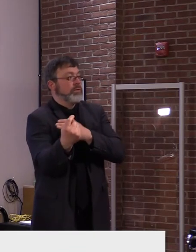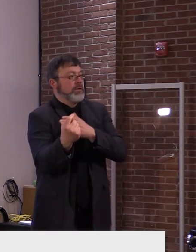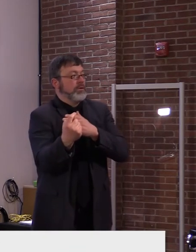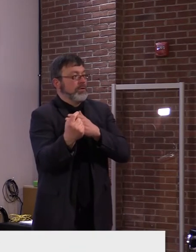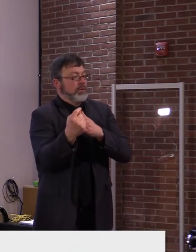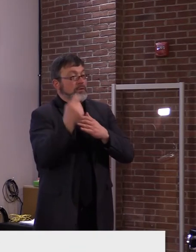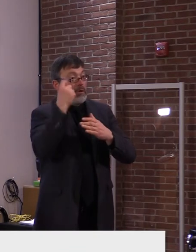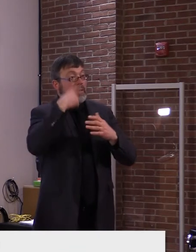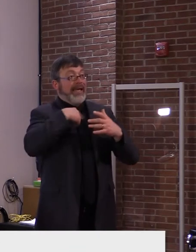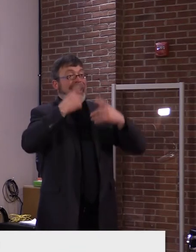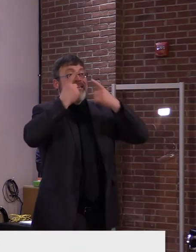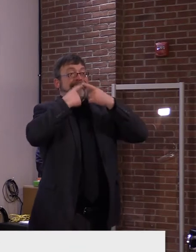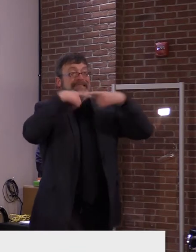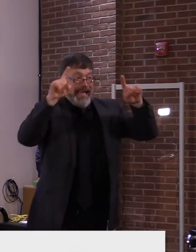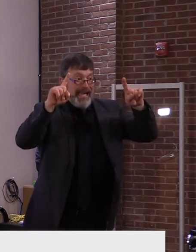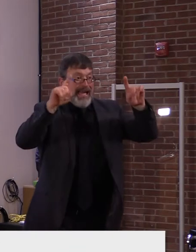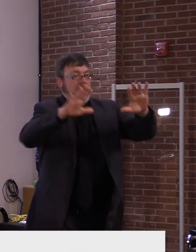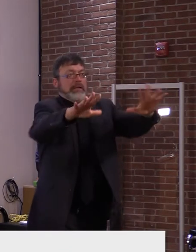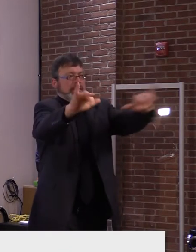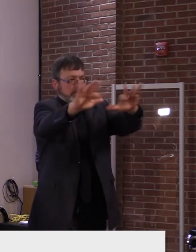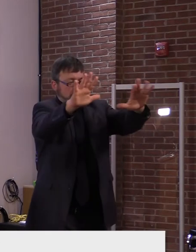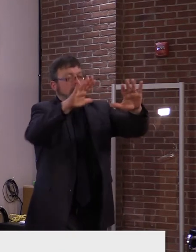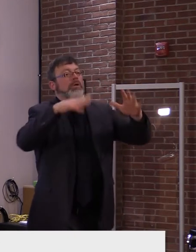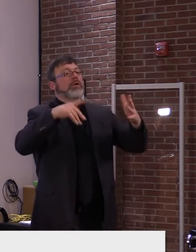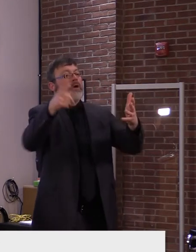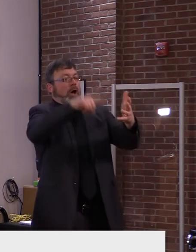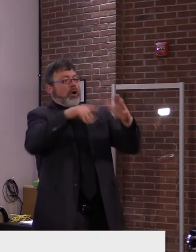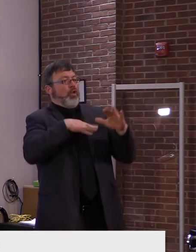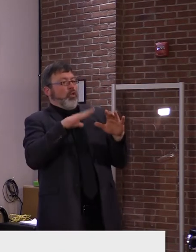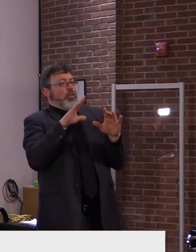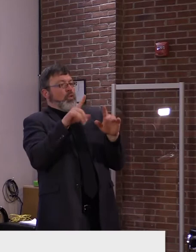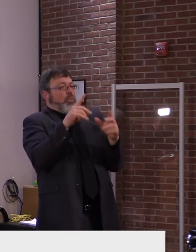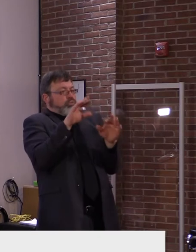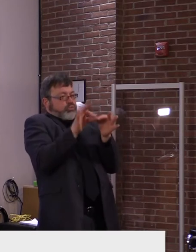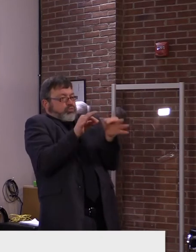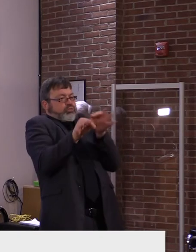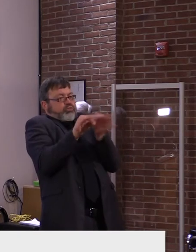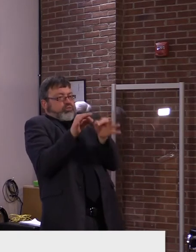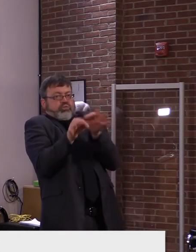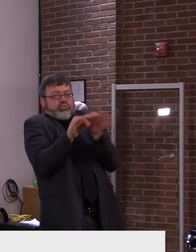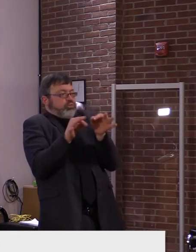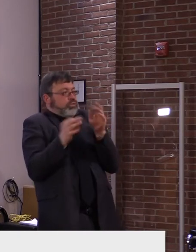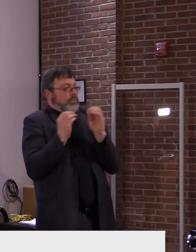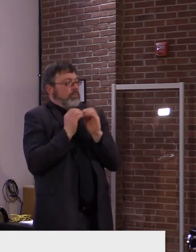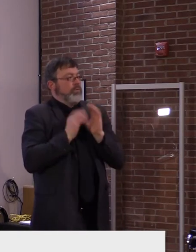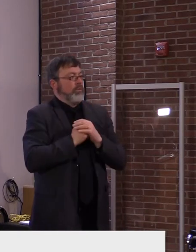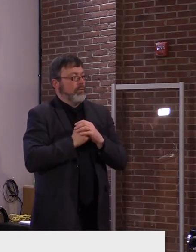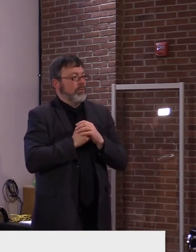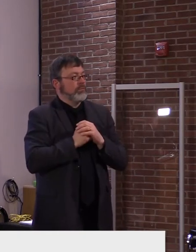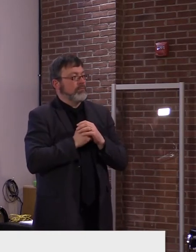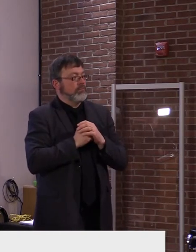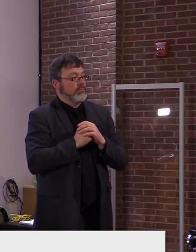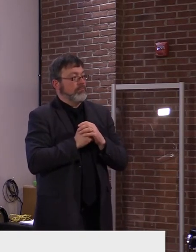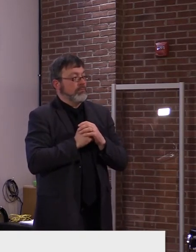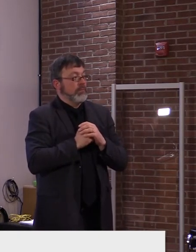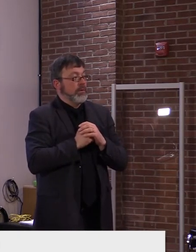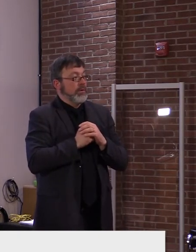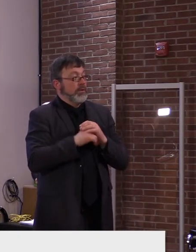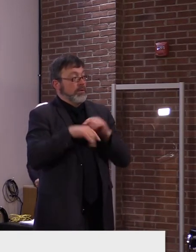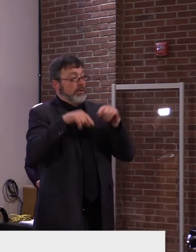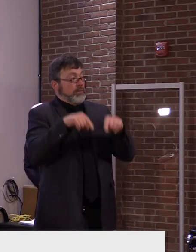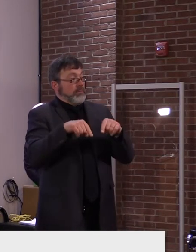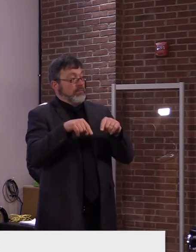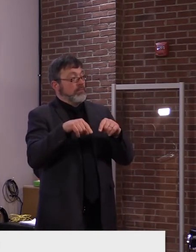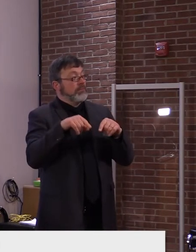to answer those questions. But that's exactly, uh, what I was, uh, talking about that, um, it, will lead some to, uh, to reflect